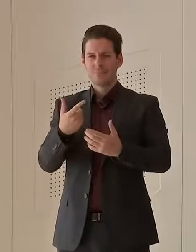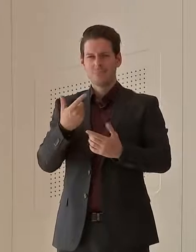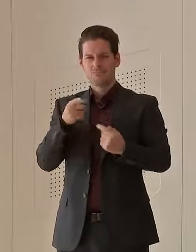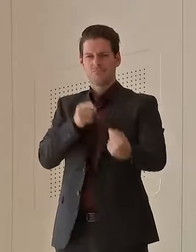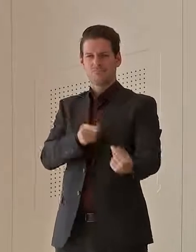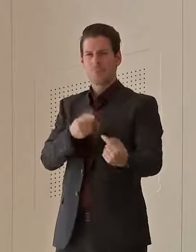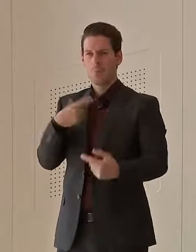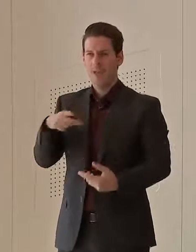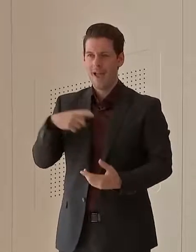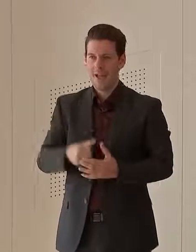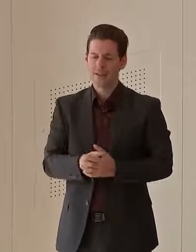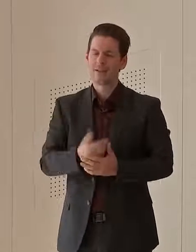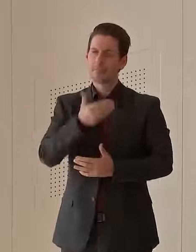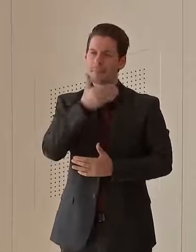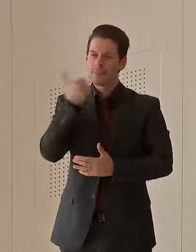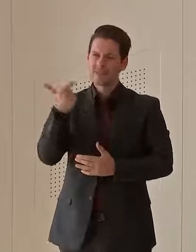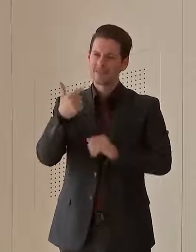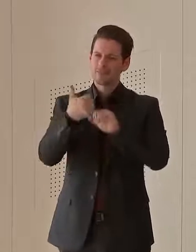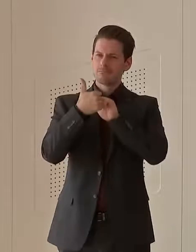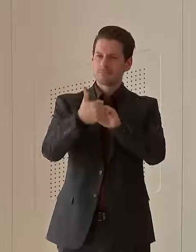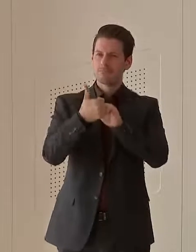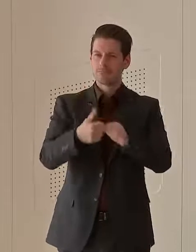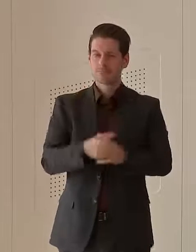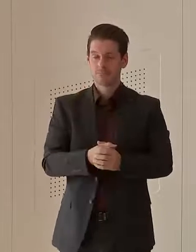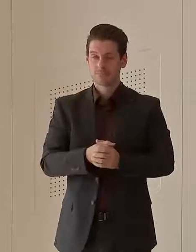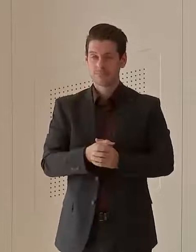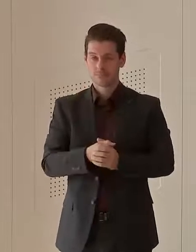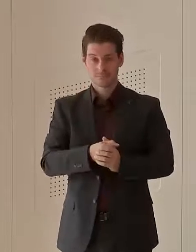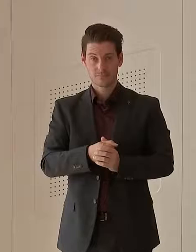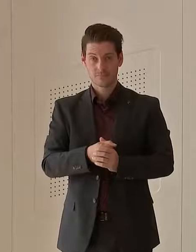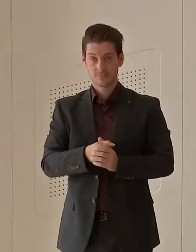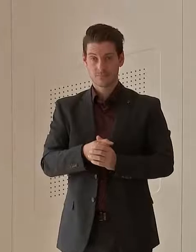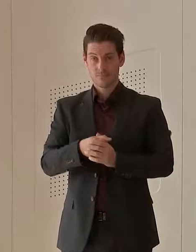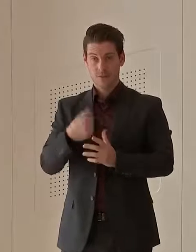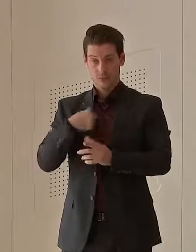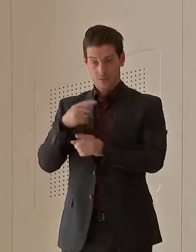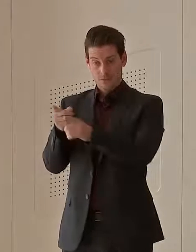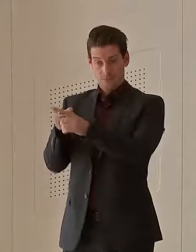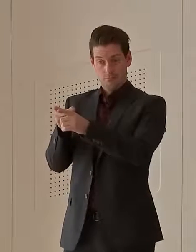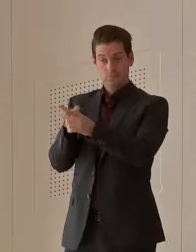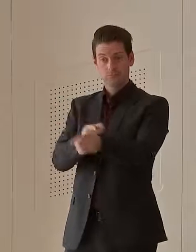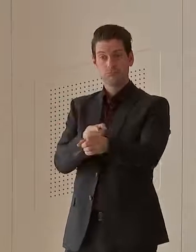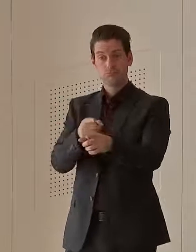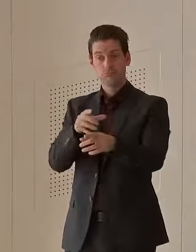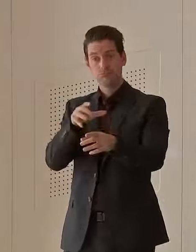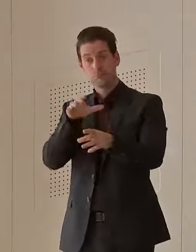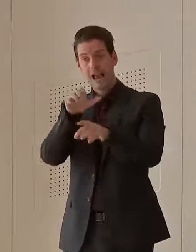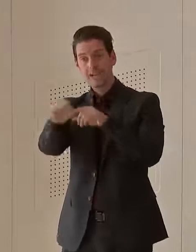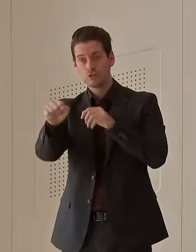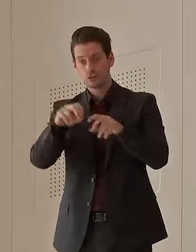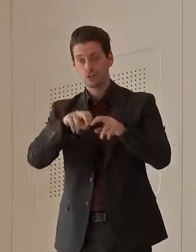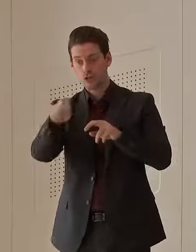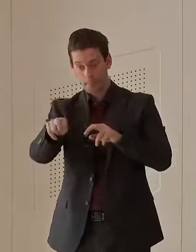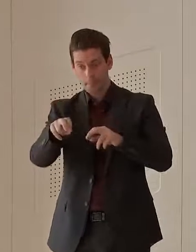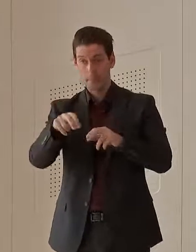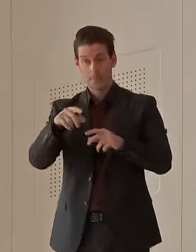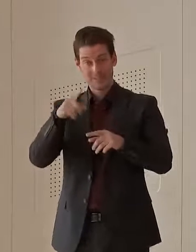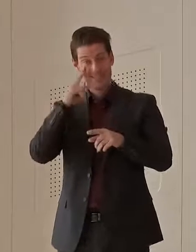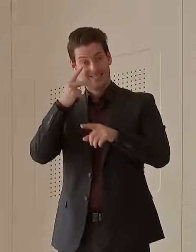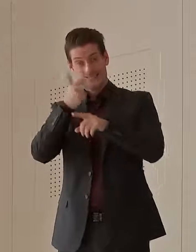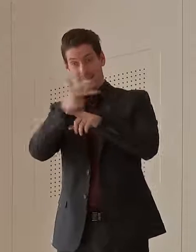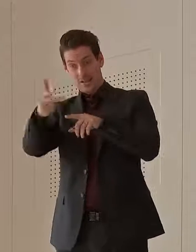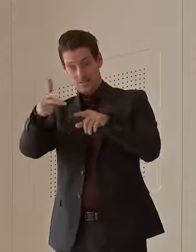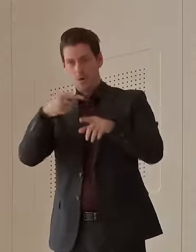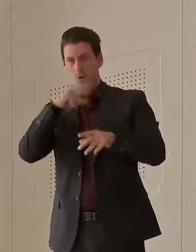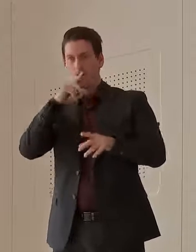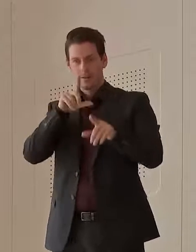works with us. If we don't intercept you at the point of you hopping across the border, we will be following up on that. There